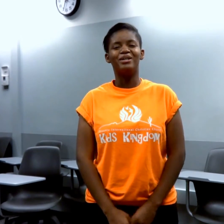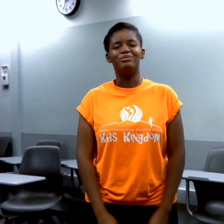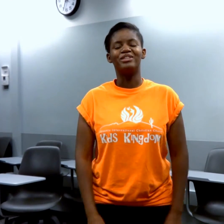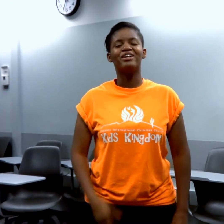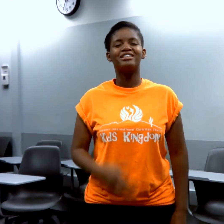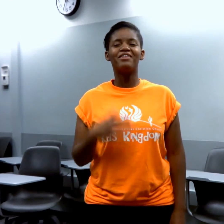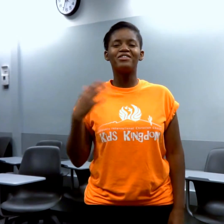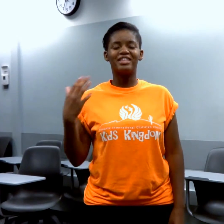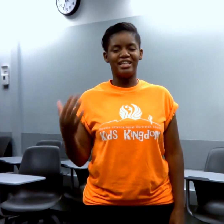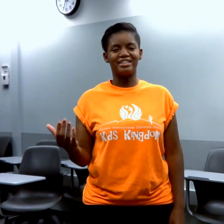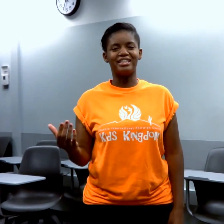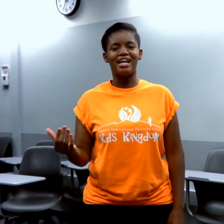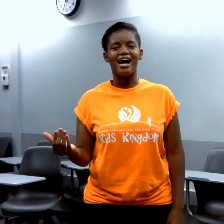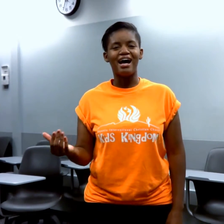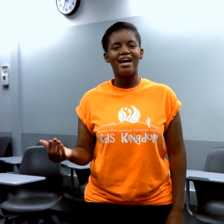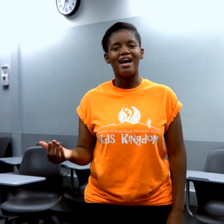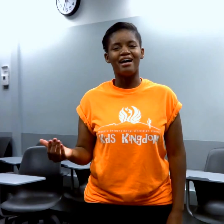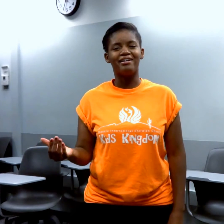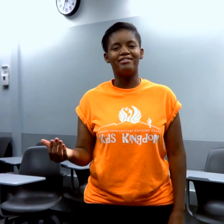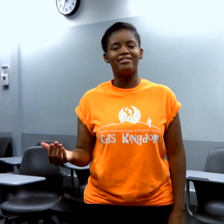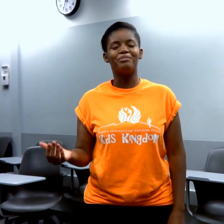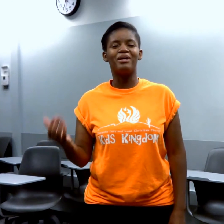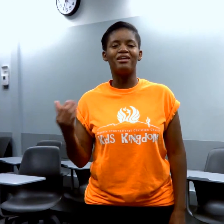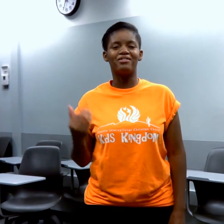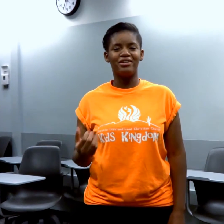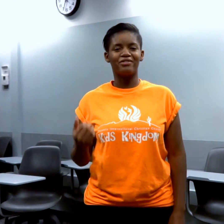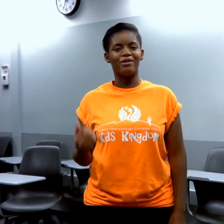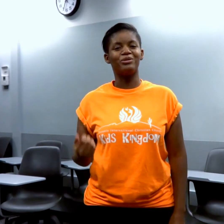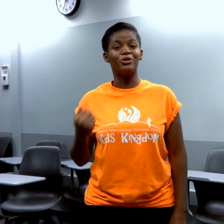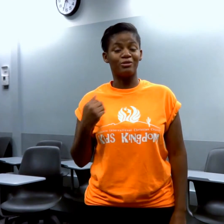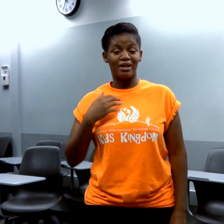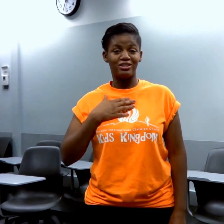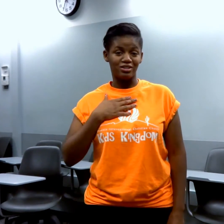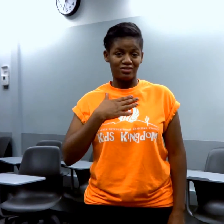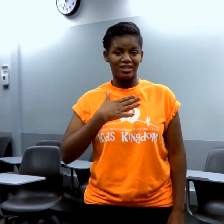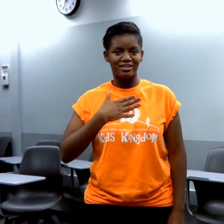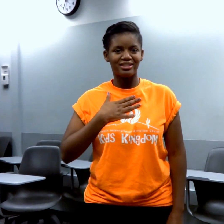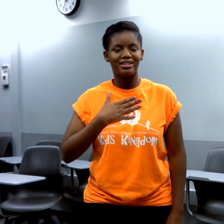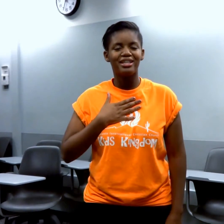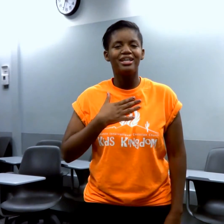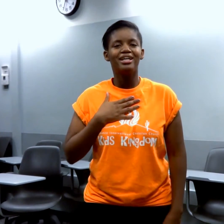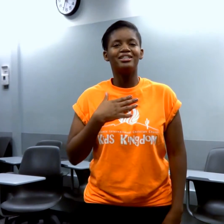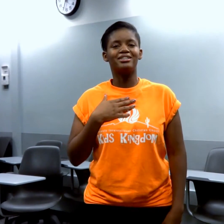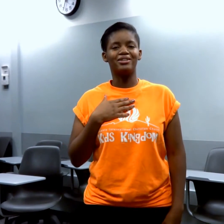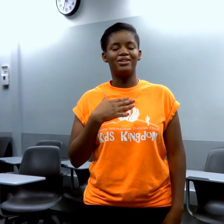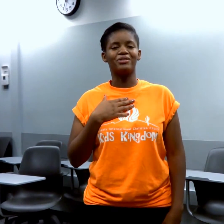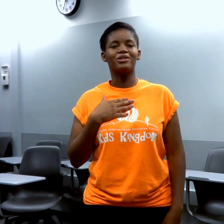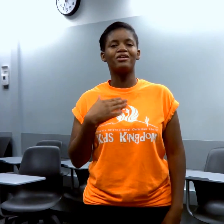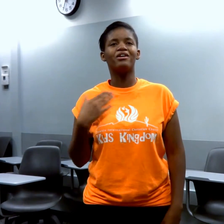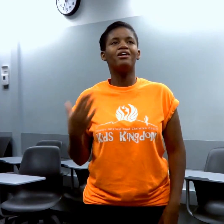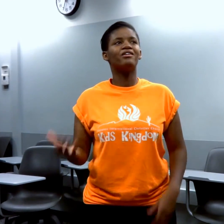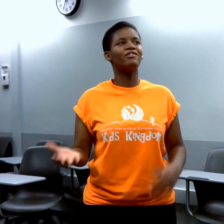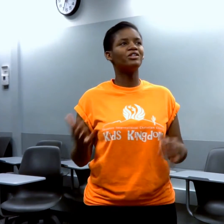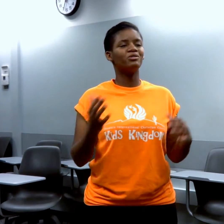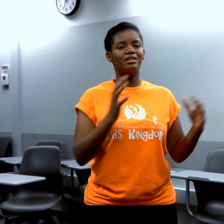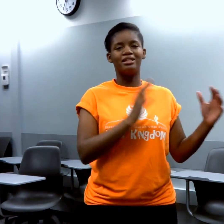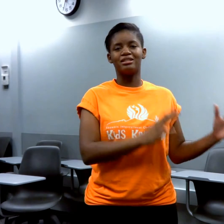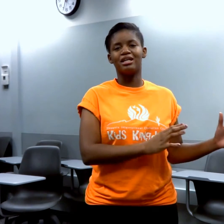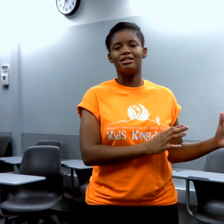There are several things that I have benefited from during my juice piece. So, you know, so the first three days, as I